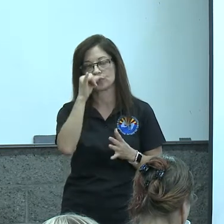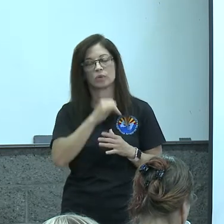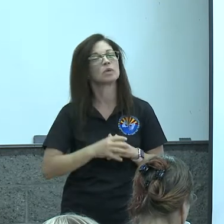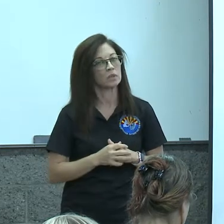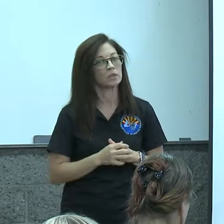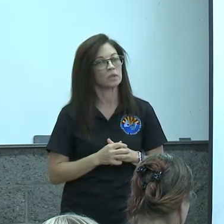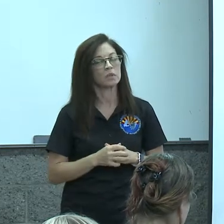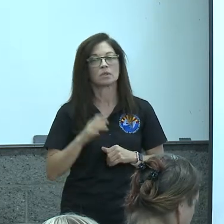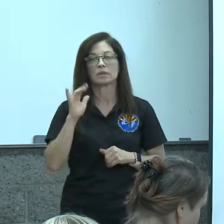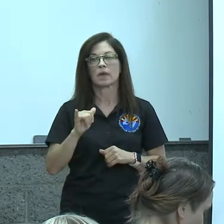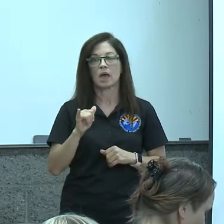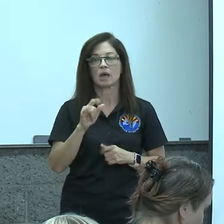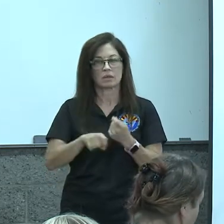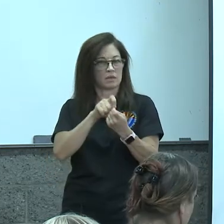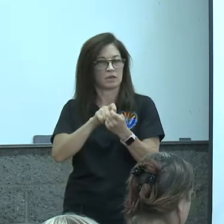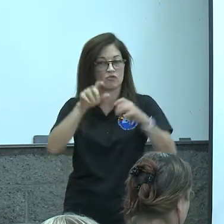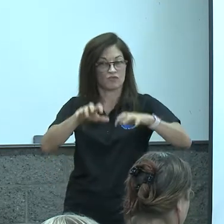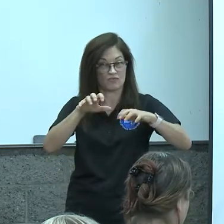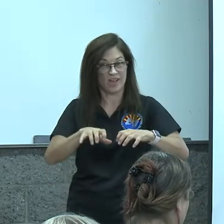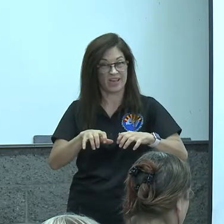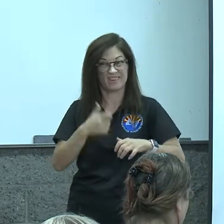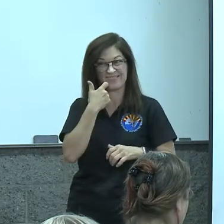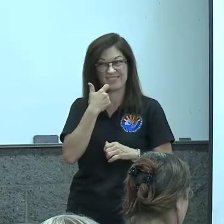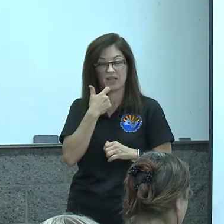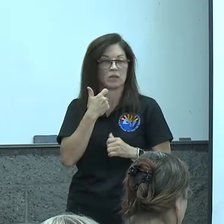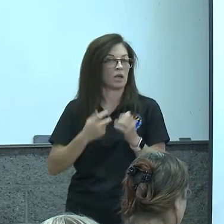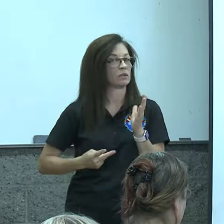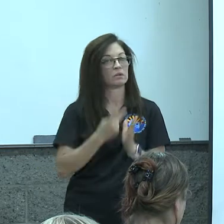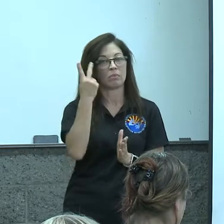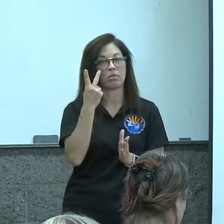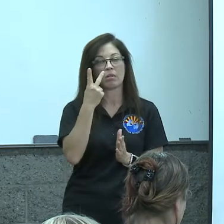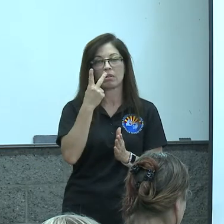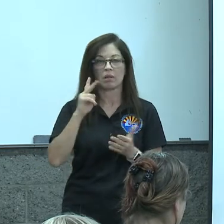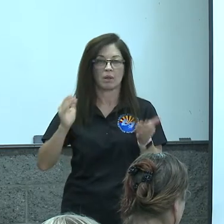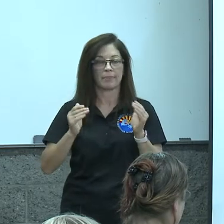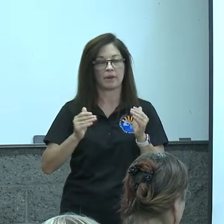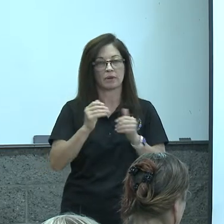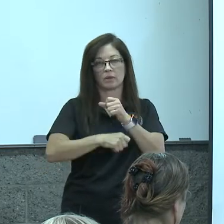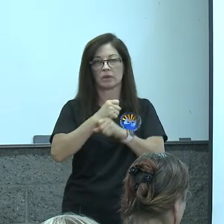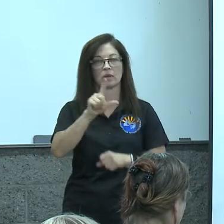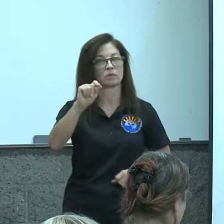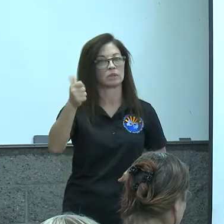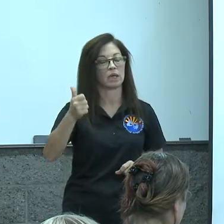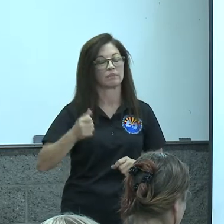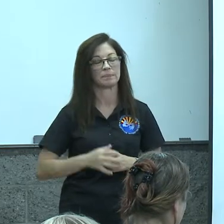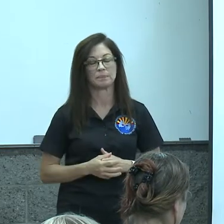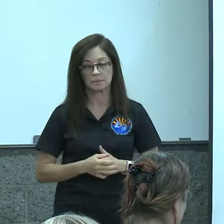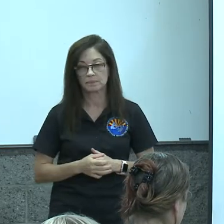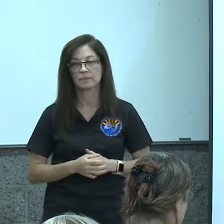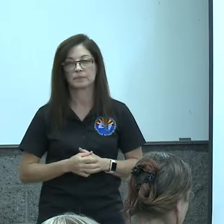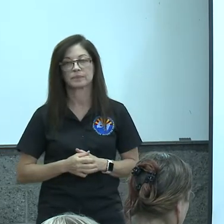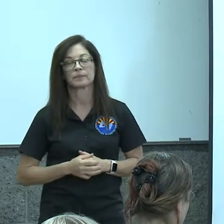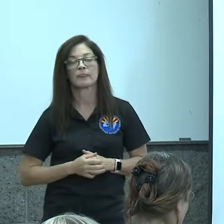because that particular rain was twice as much as we had back in that flood of 2010 on that